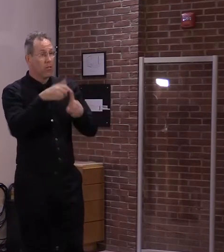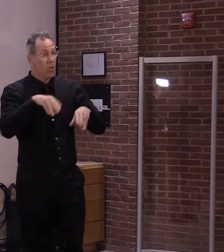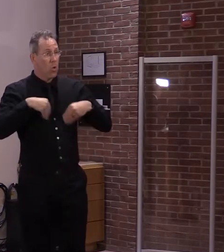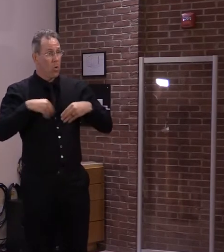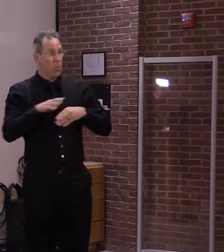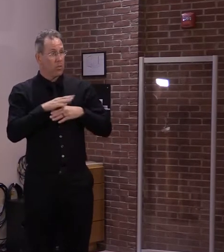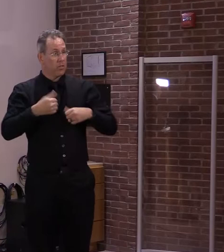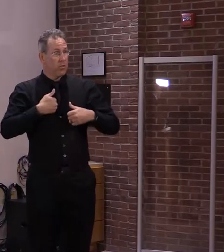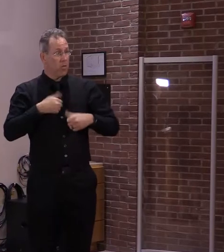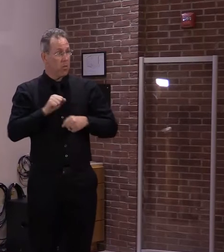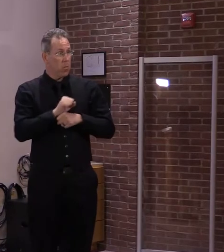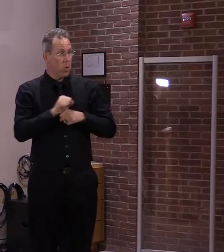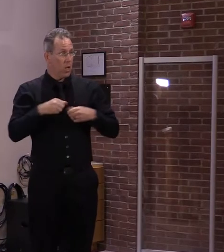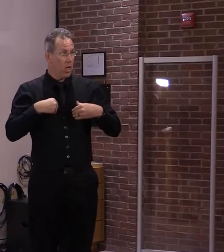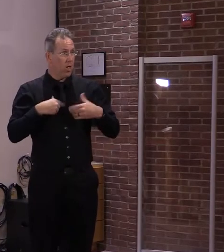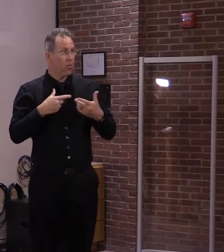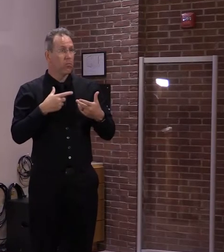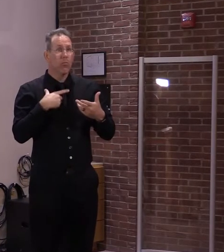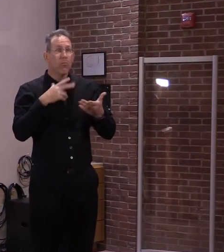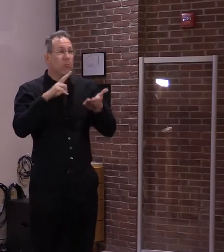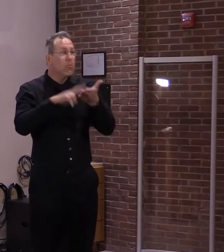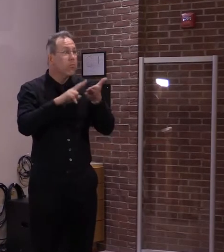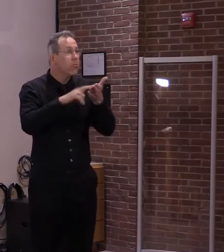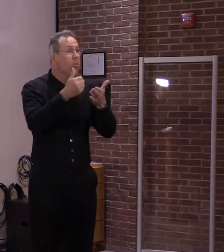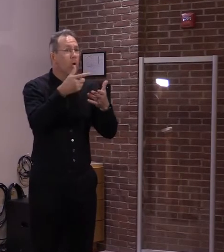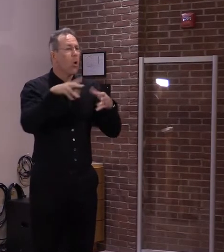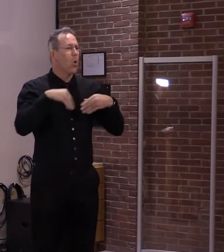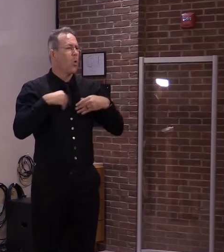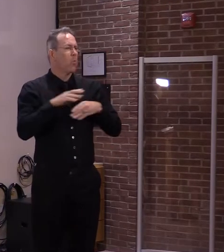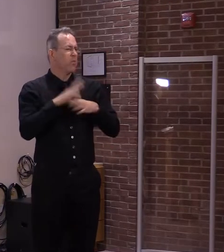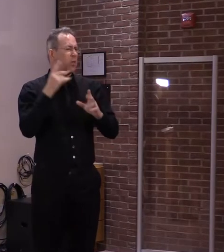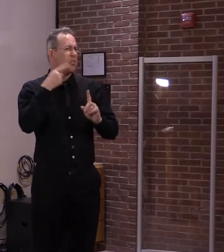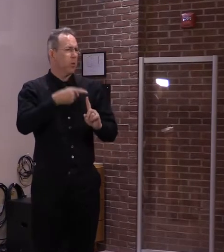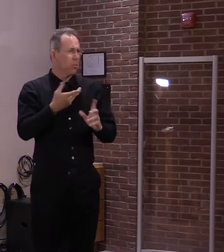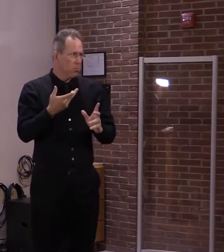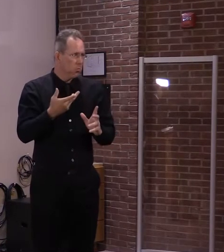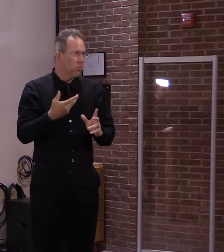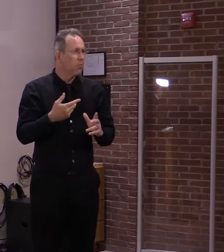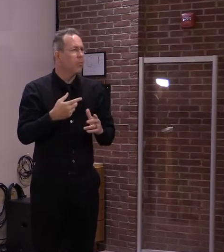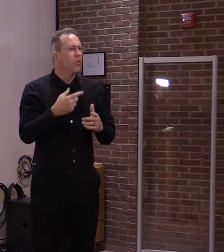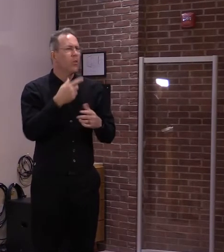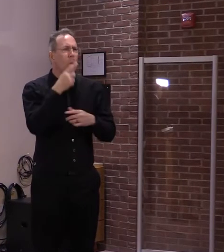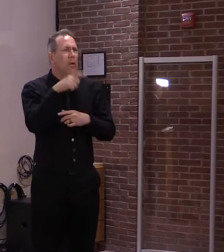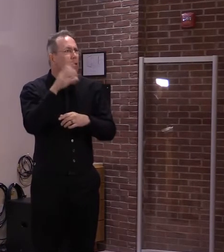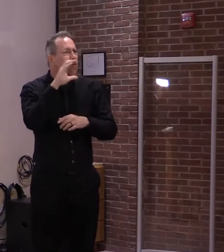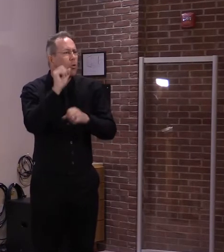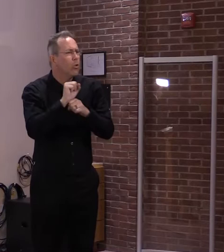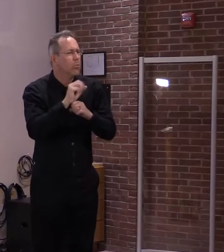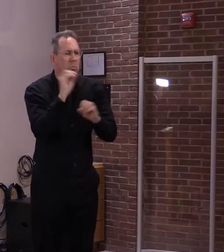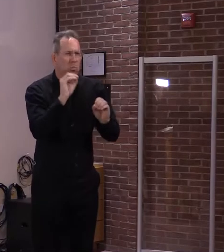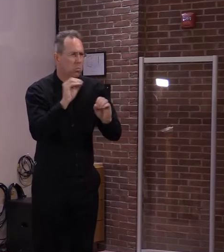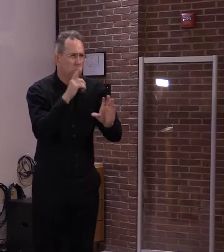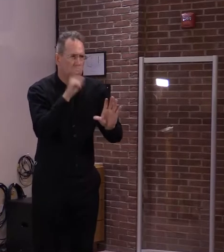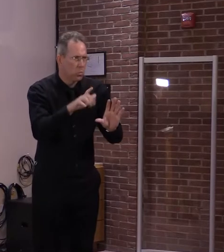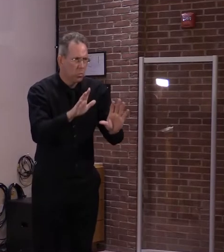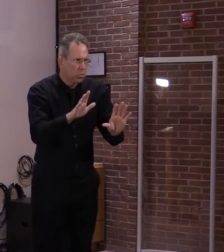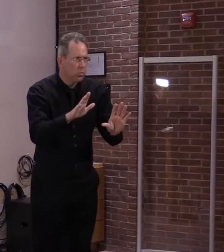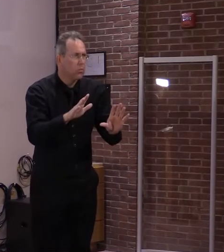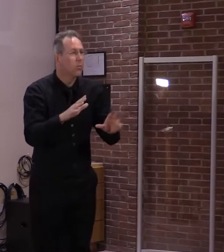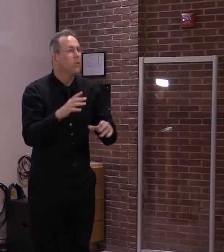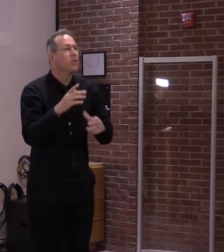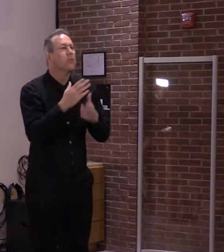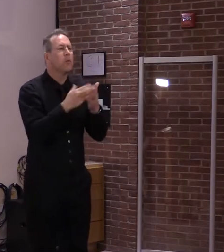contractor, or sole proprietor, that they do not have to look for work. So there are individuals who did qualify for